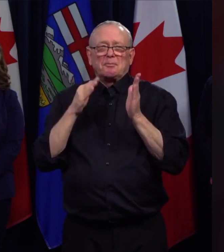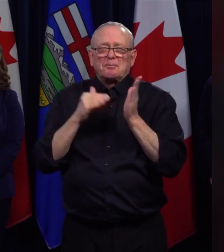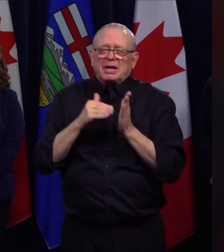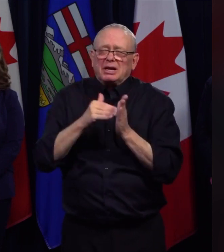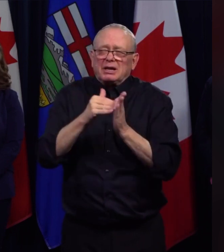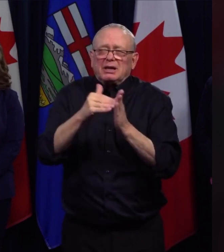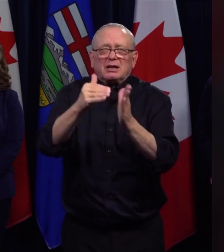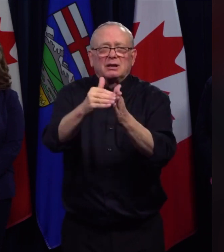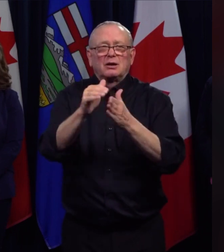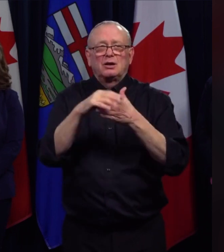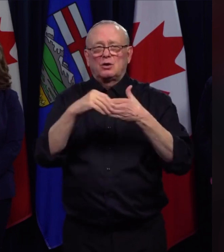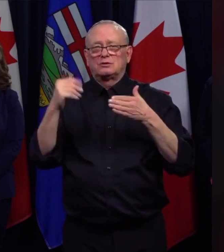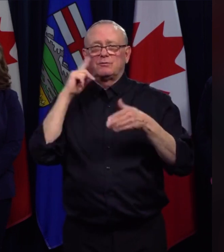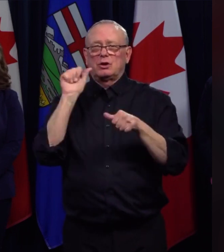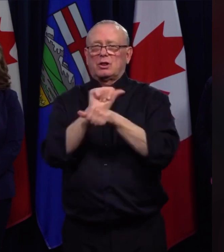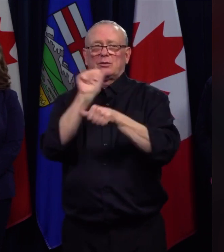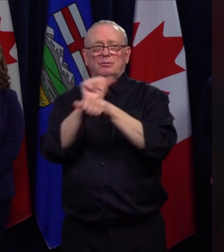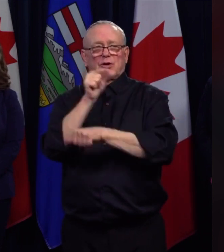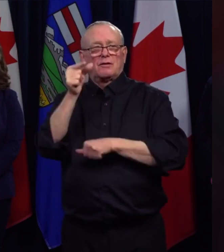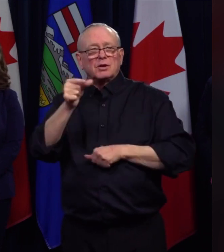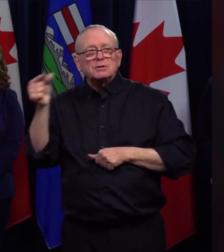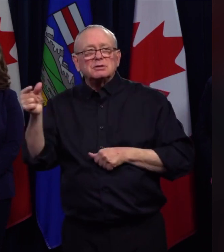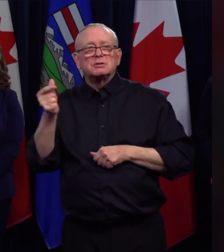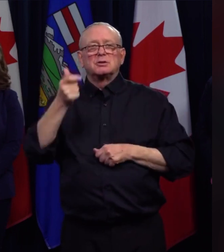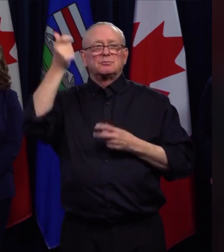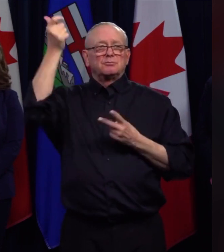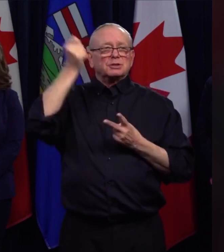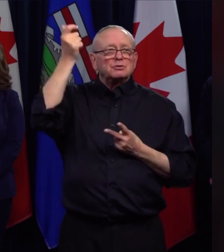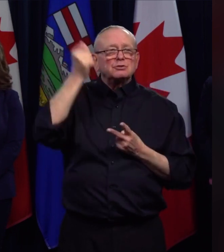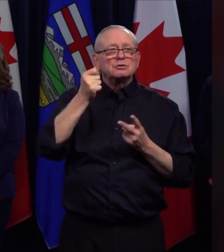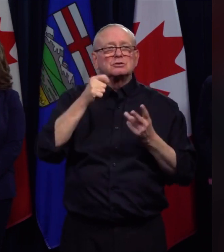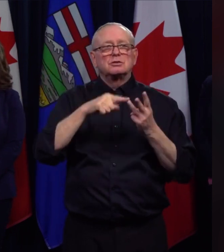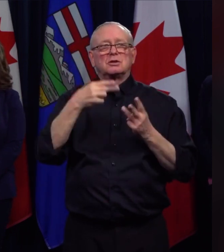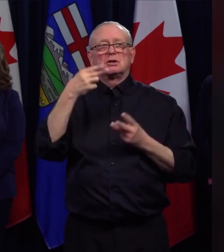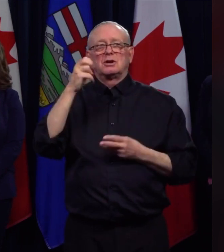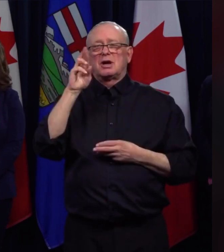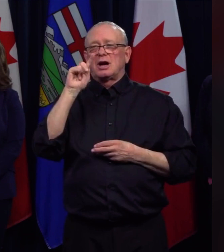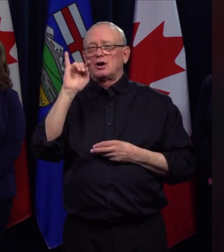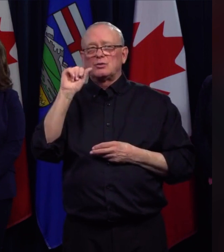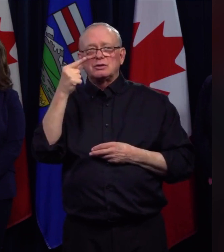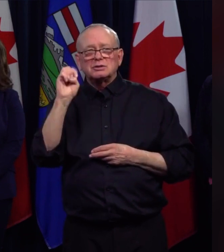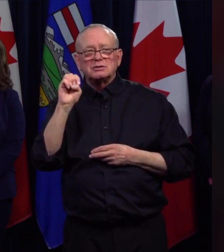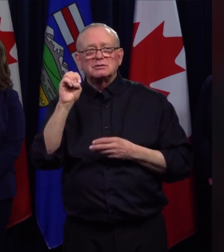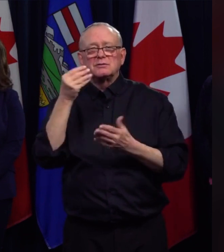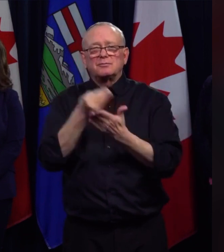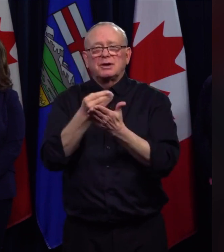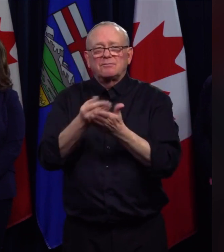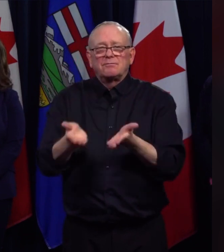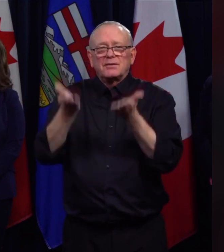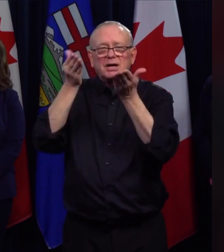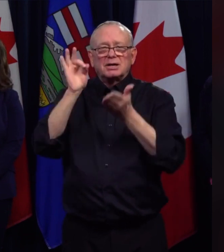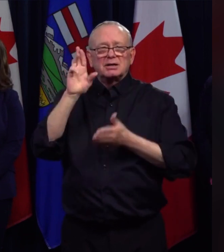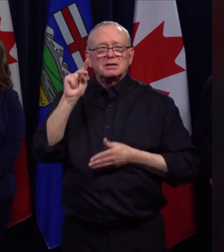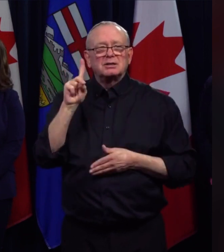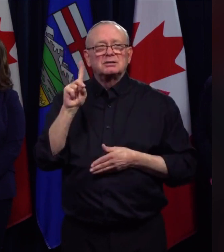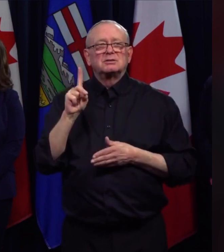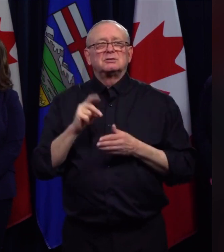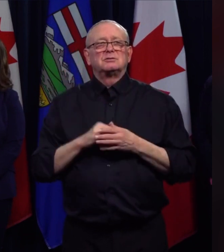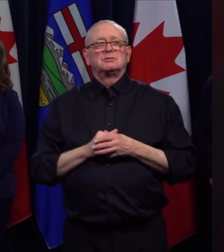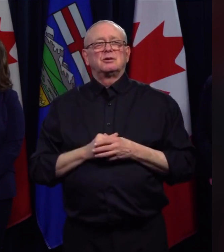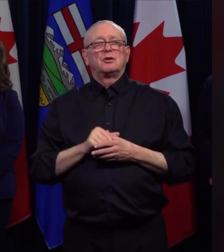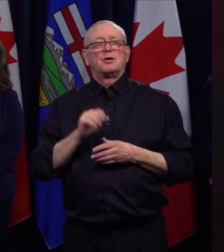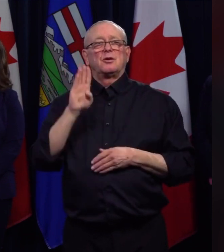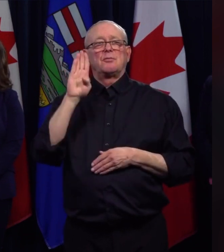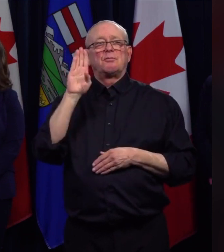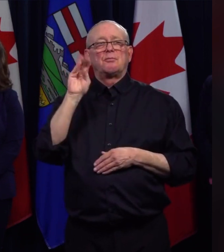Bob Dylan, the Founder, President and Chief Executive Officer of Main Street Equity Corporation, the second largest